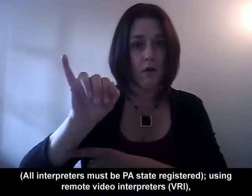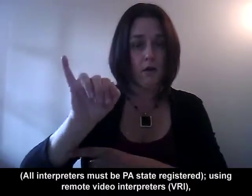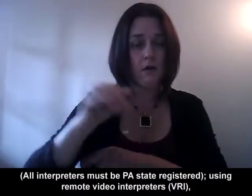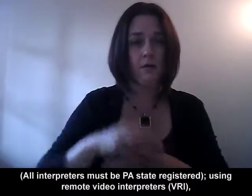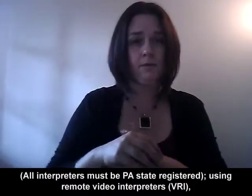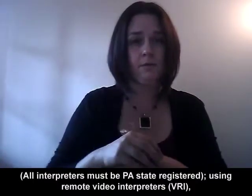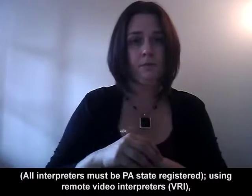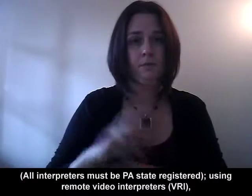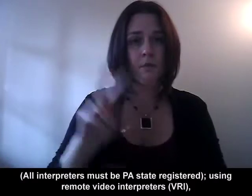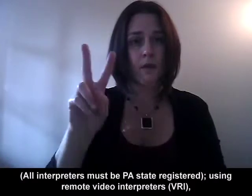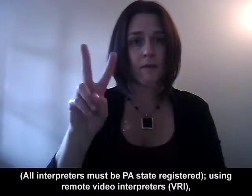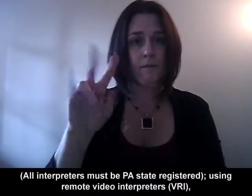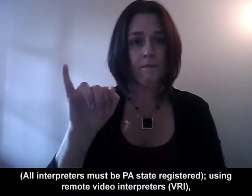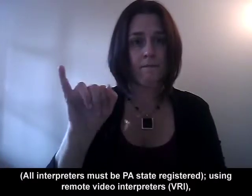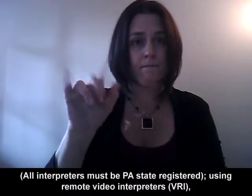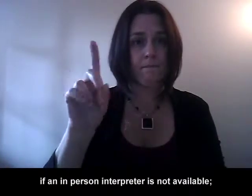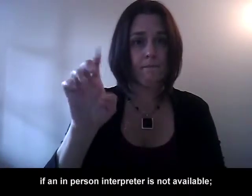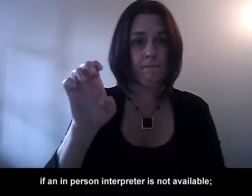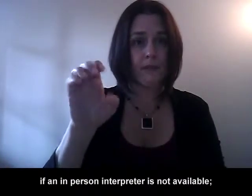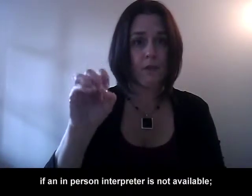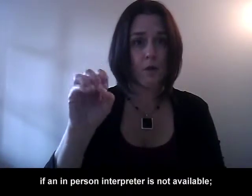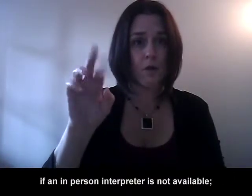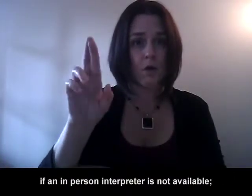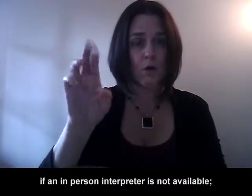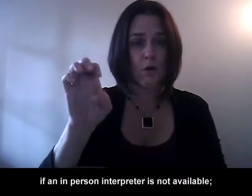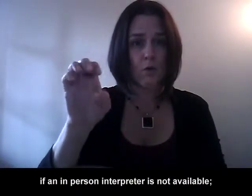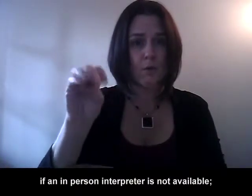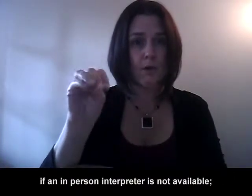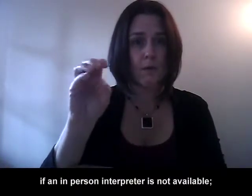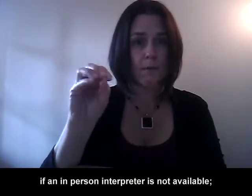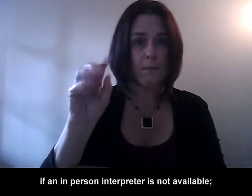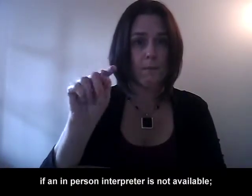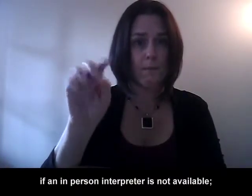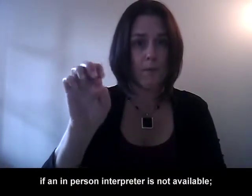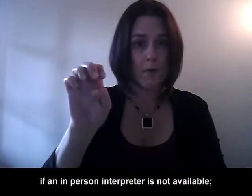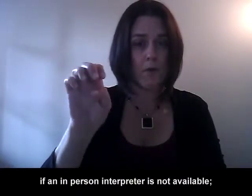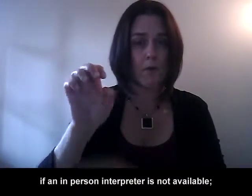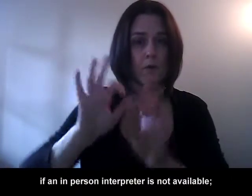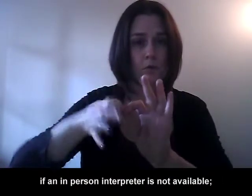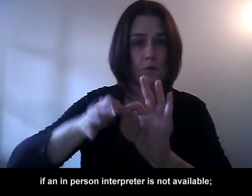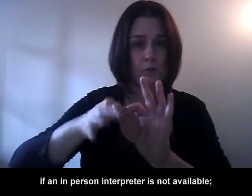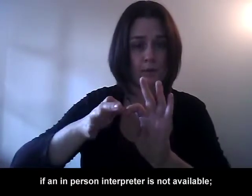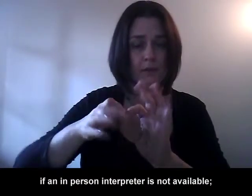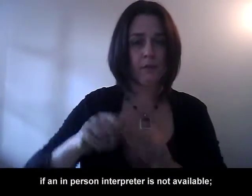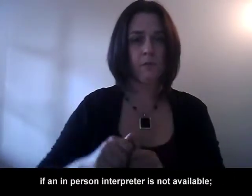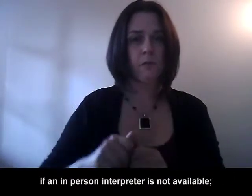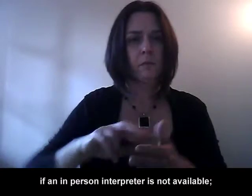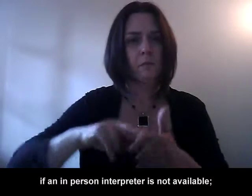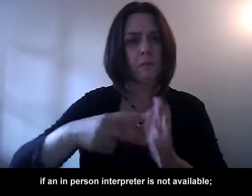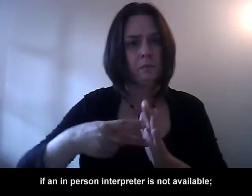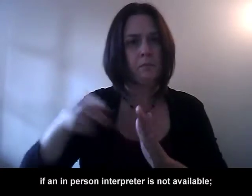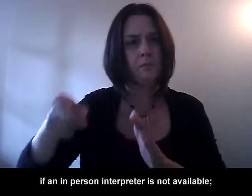BRI, if an in-person interpreter is not available.